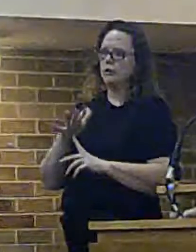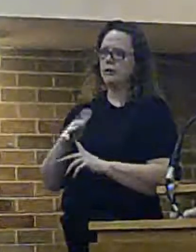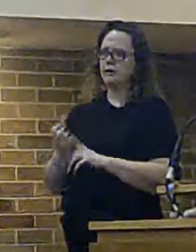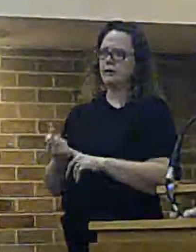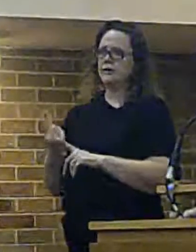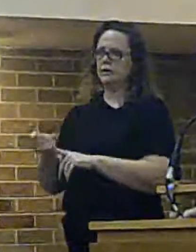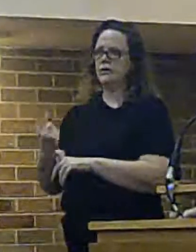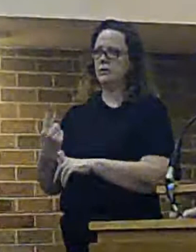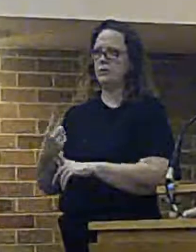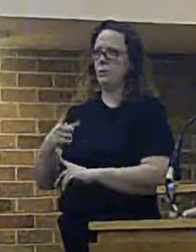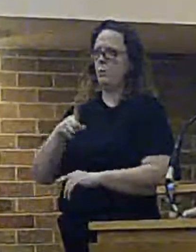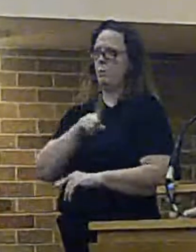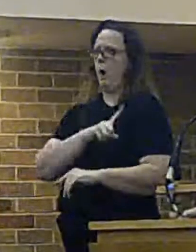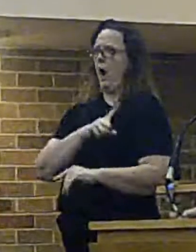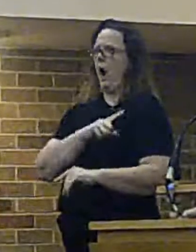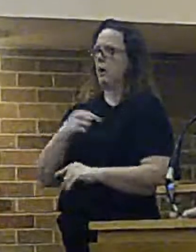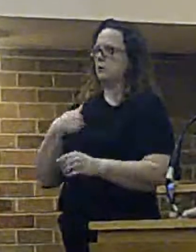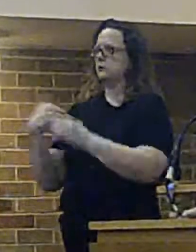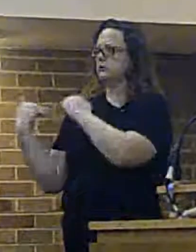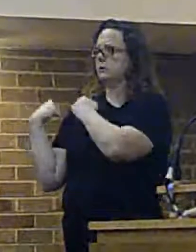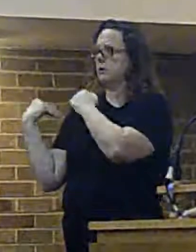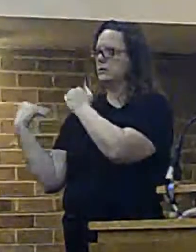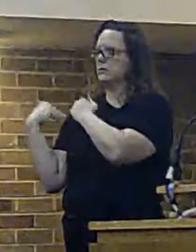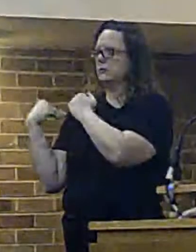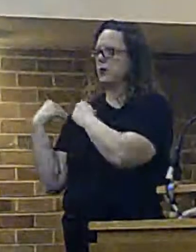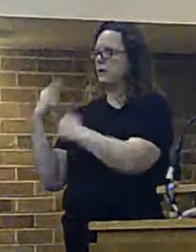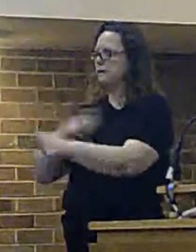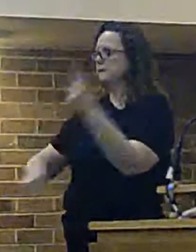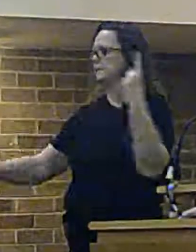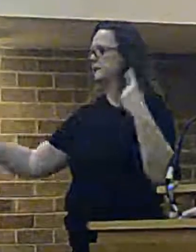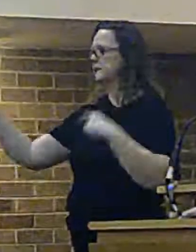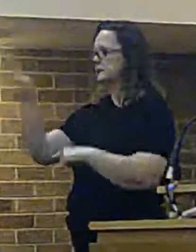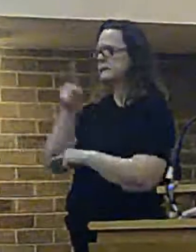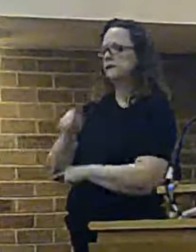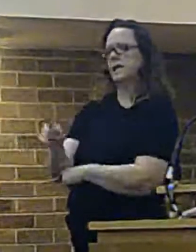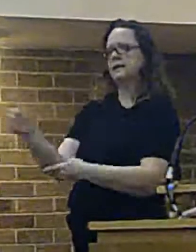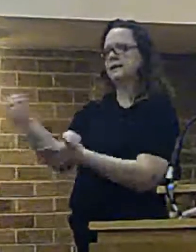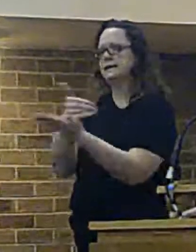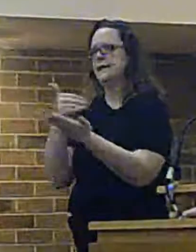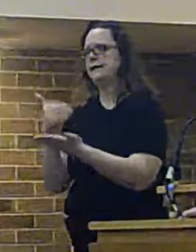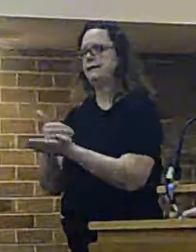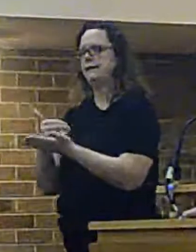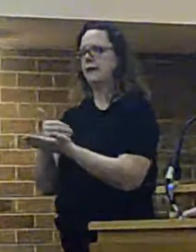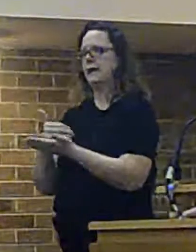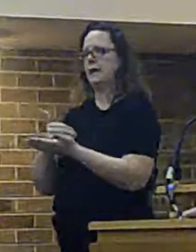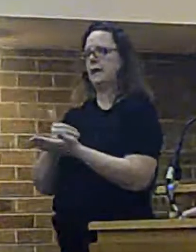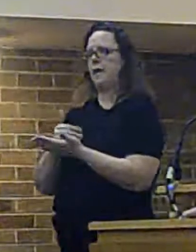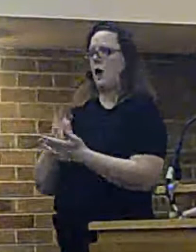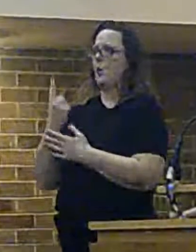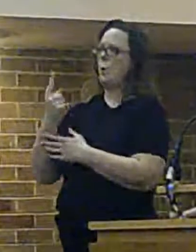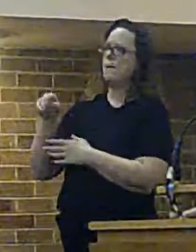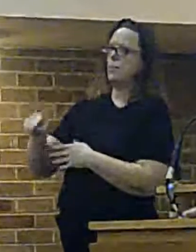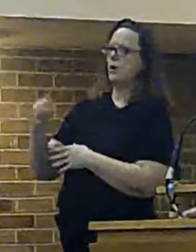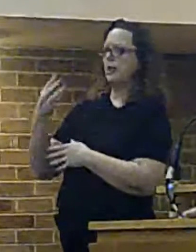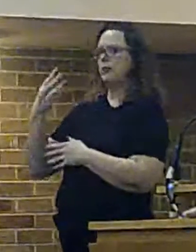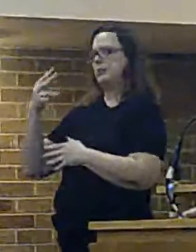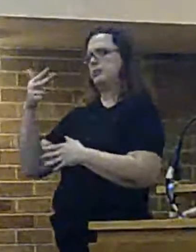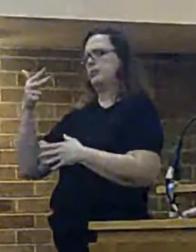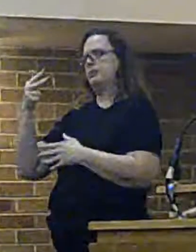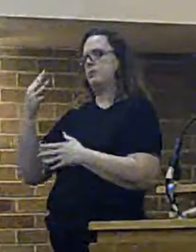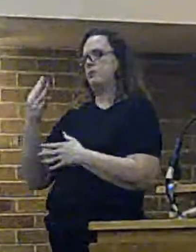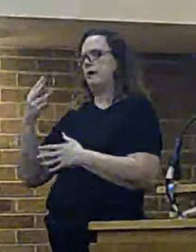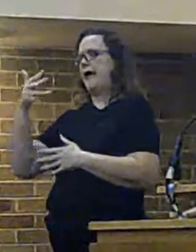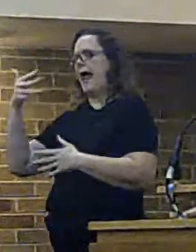that is held to account for your safety and the safety of the other 1.38 million people across